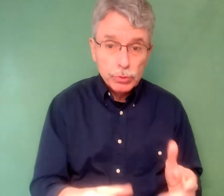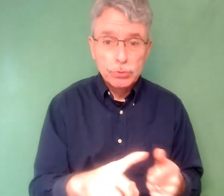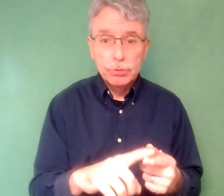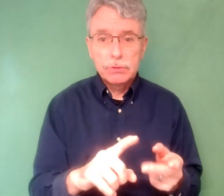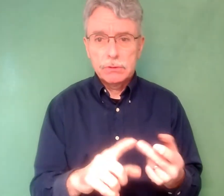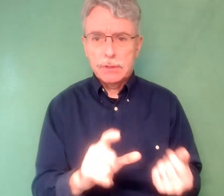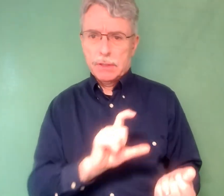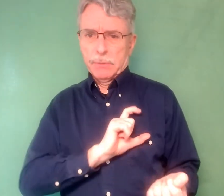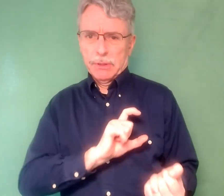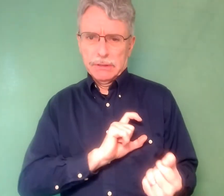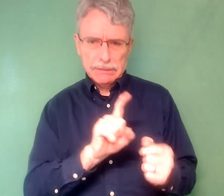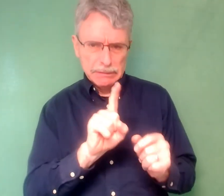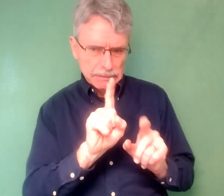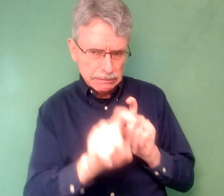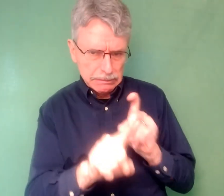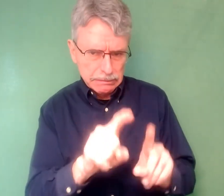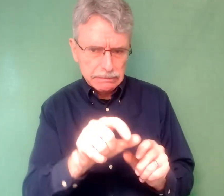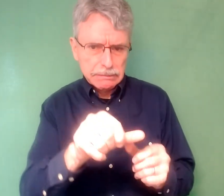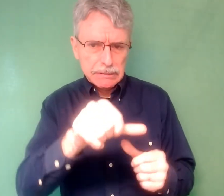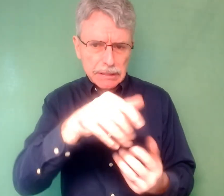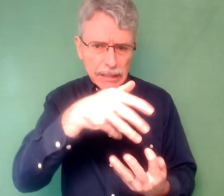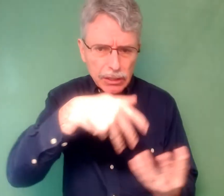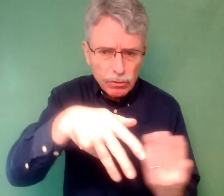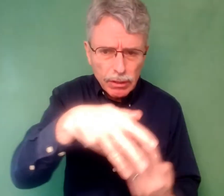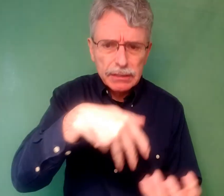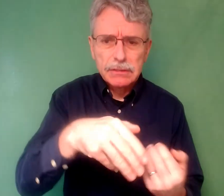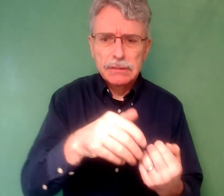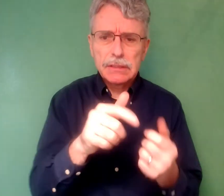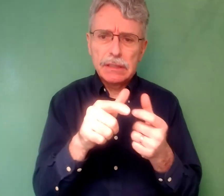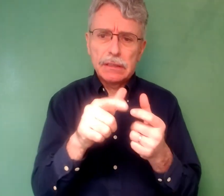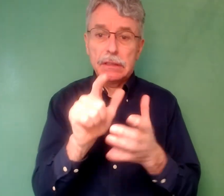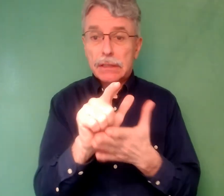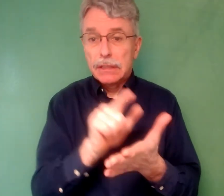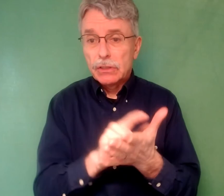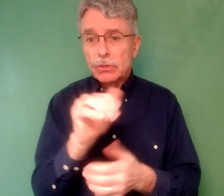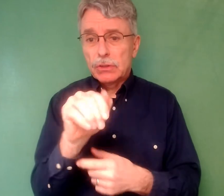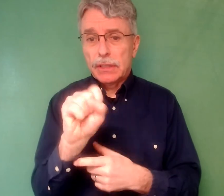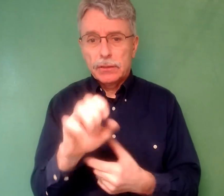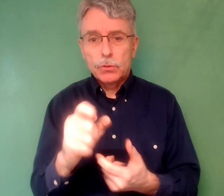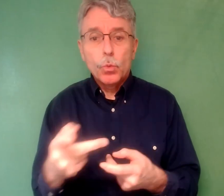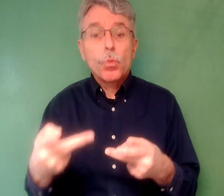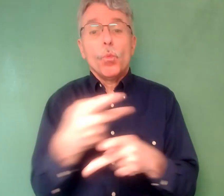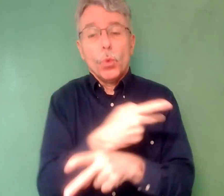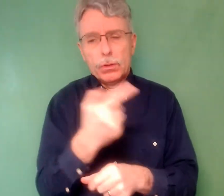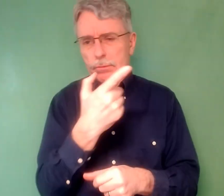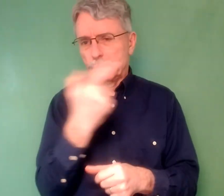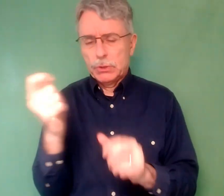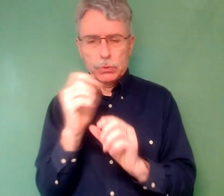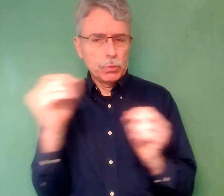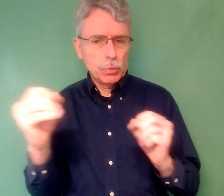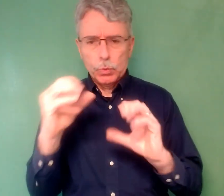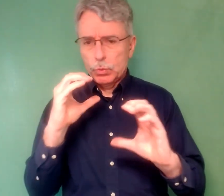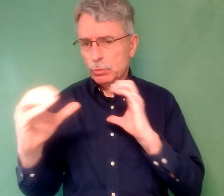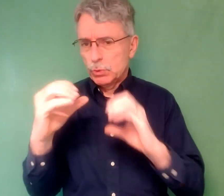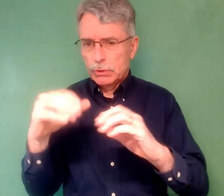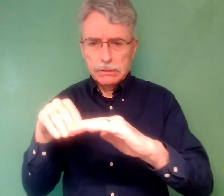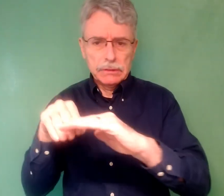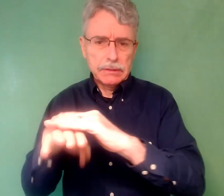Justice, federal prisons, and jails. The authors echo researchers' findings to enforce Americans with